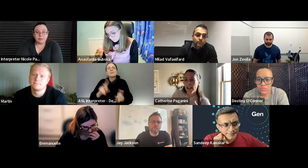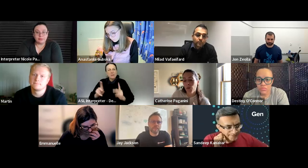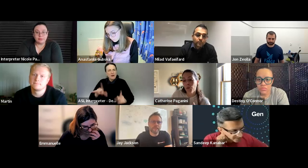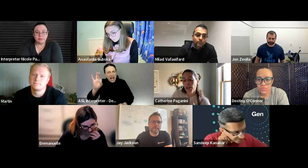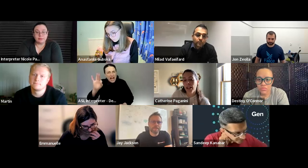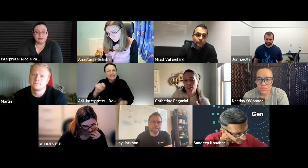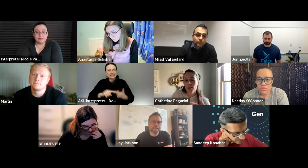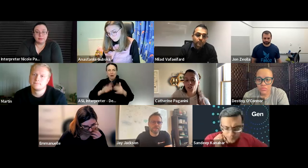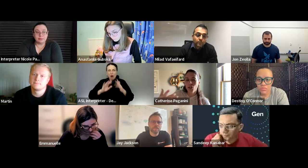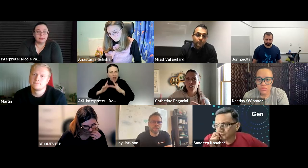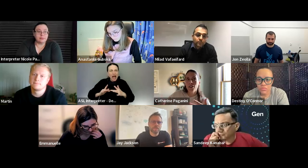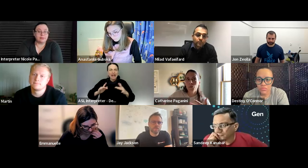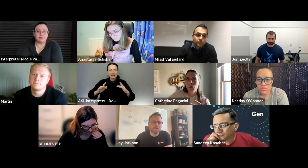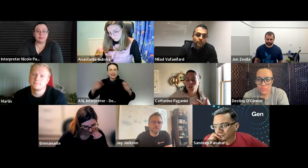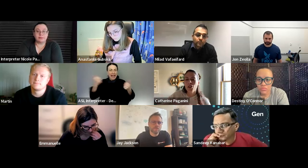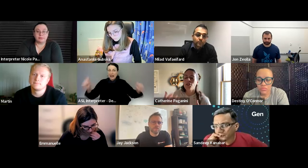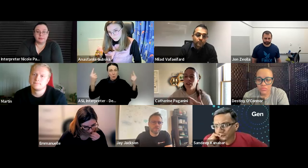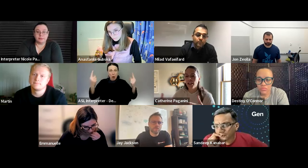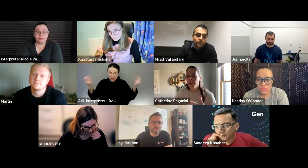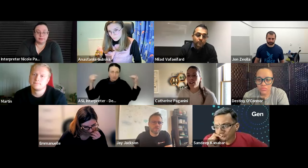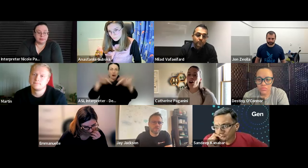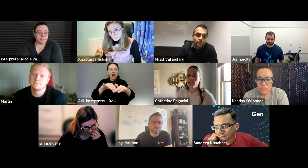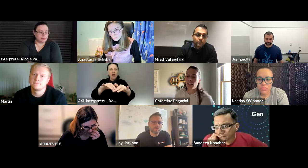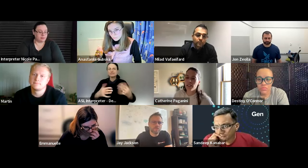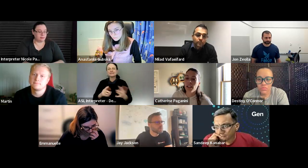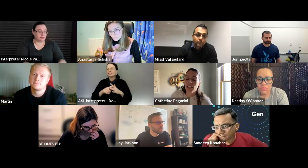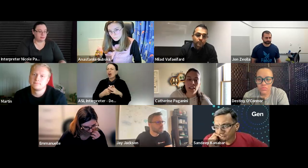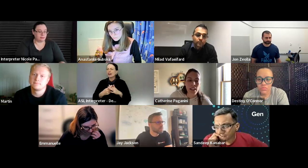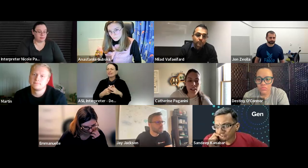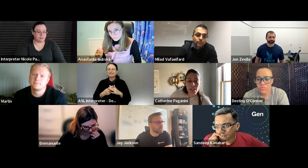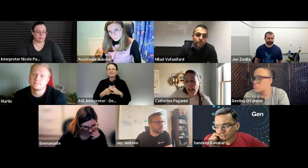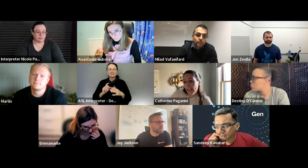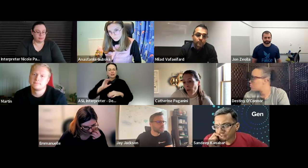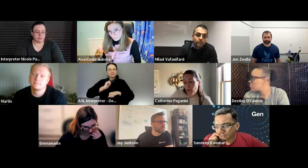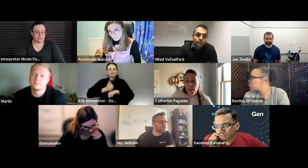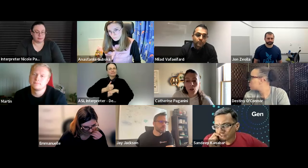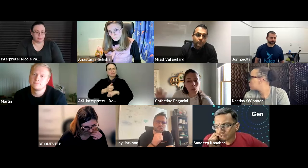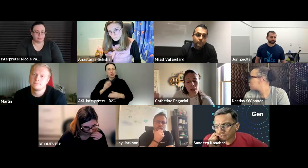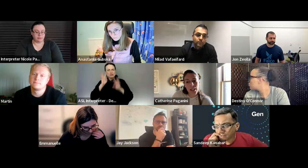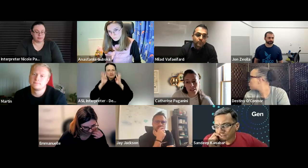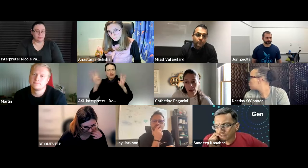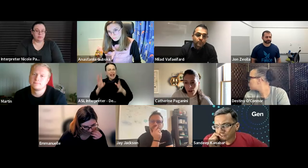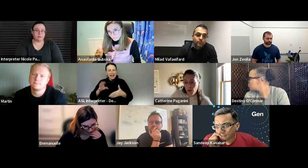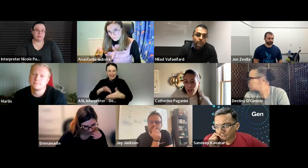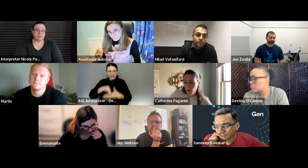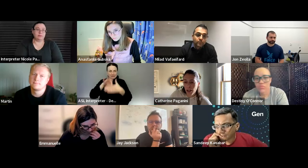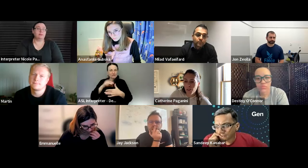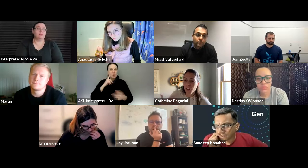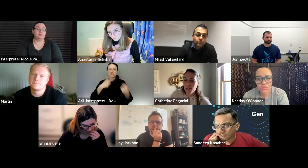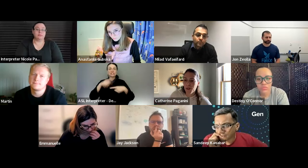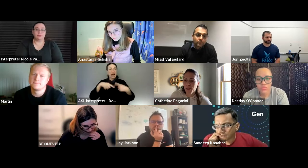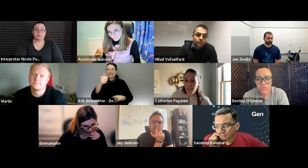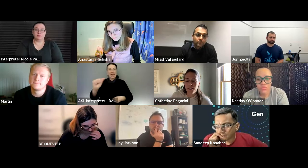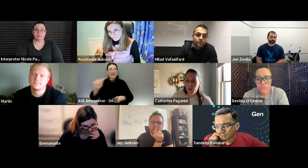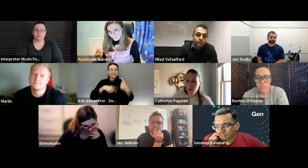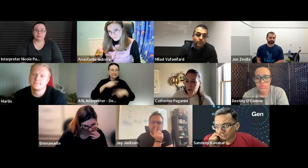it's also online and that would be like start we would start creating like content in sign language and it could be like any sign language